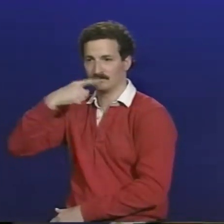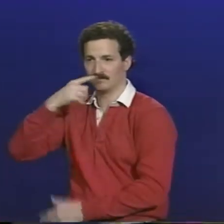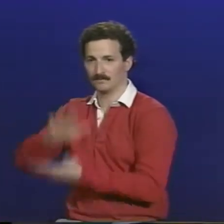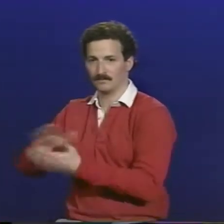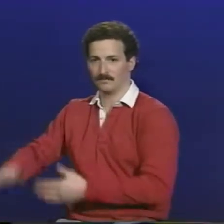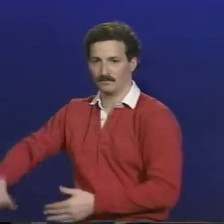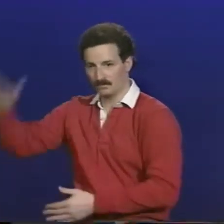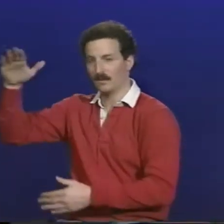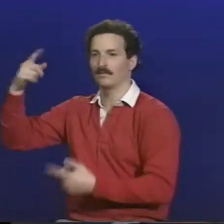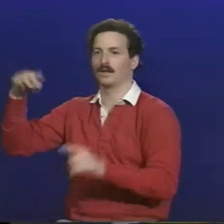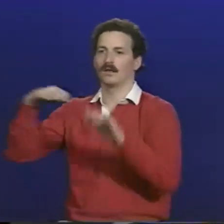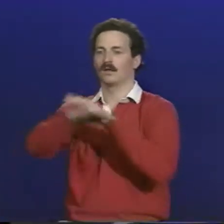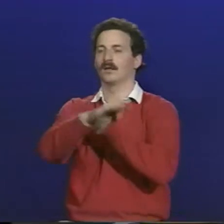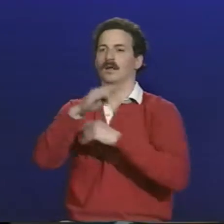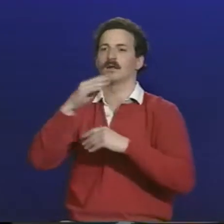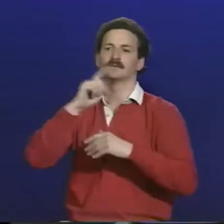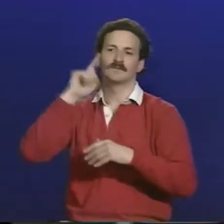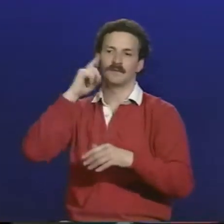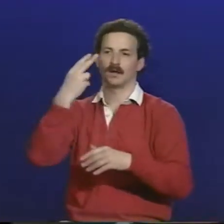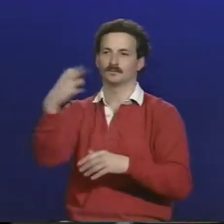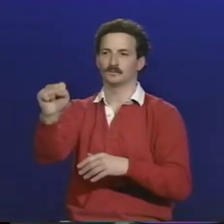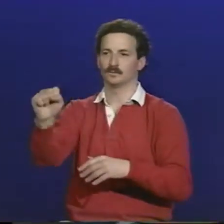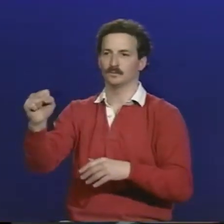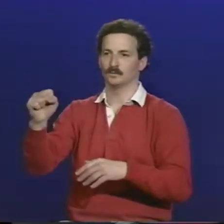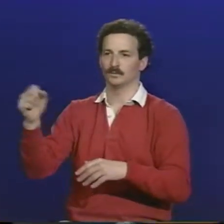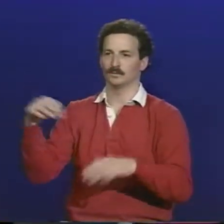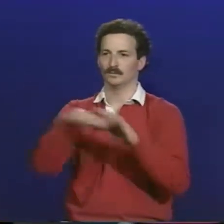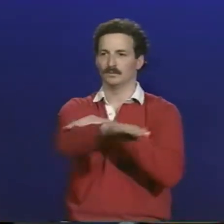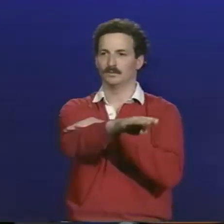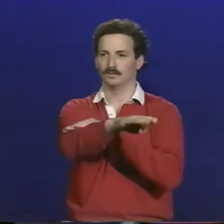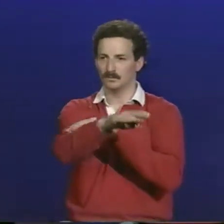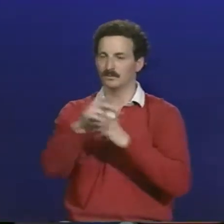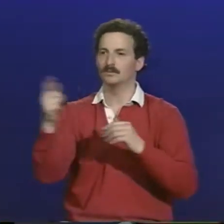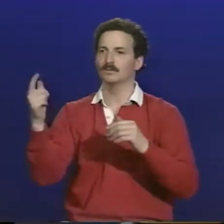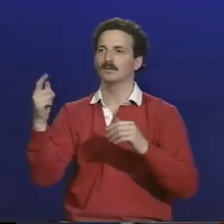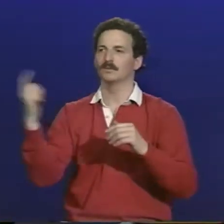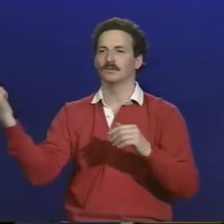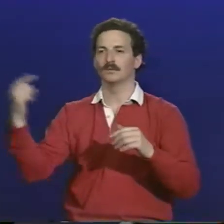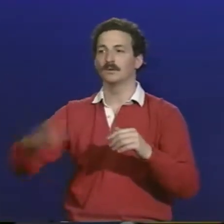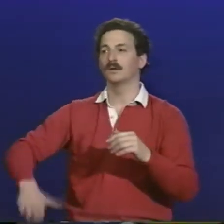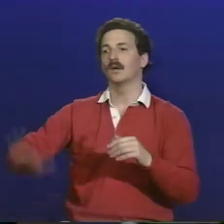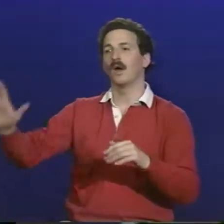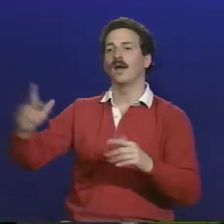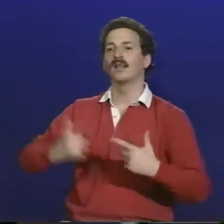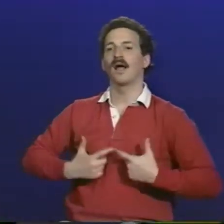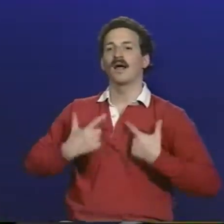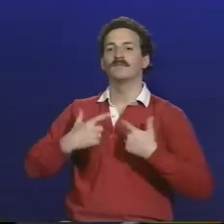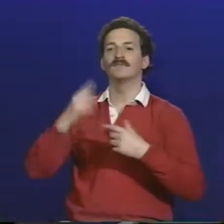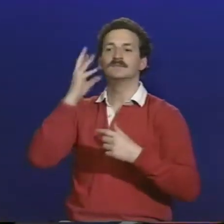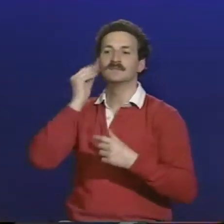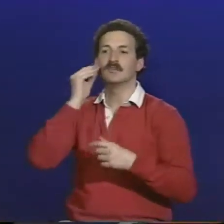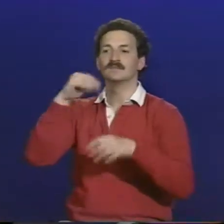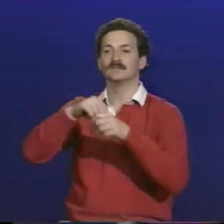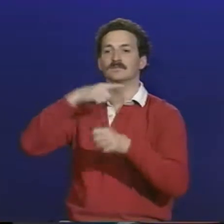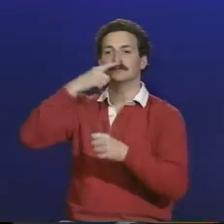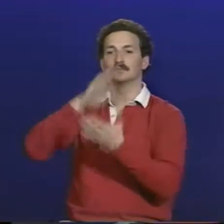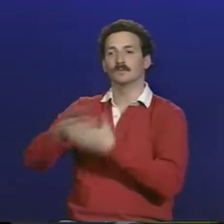incidentally, my wife went to public schools until she was high school age and then she went into a school for the deaf. Her life